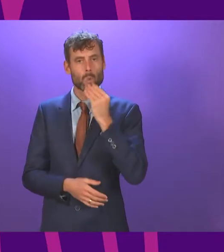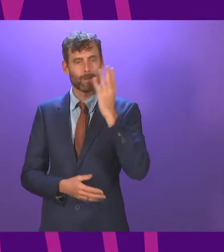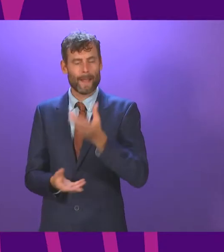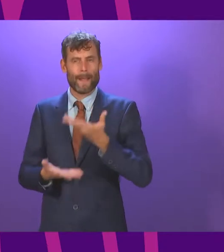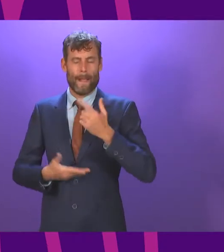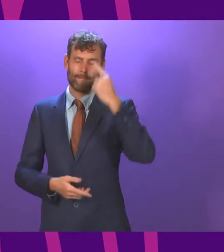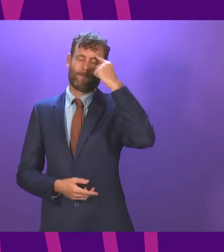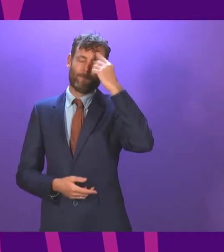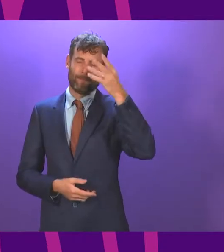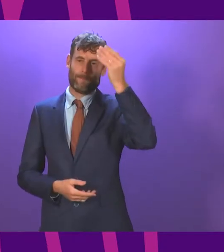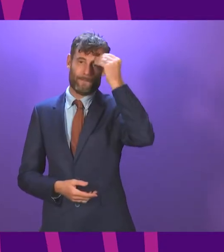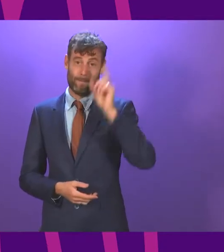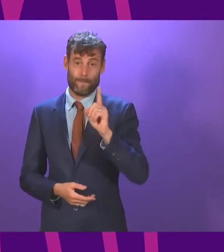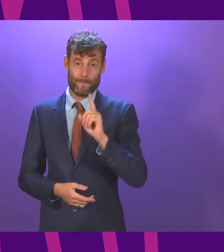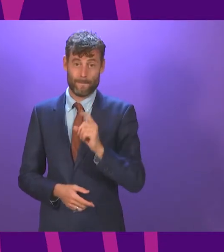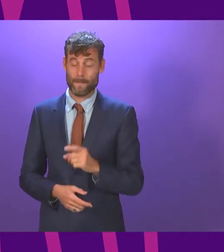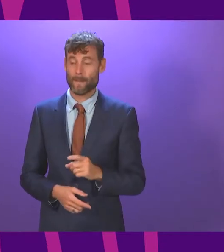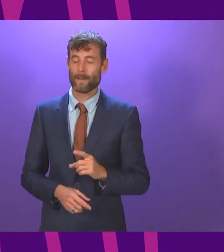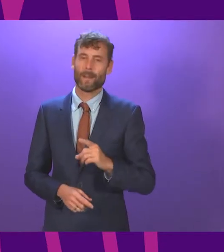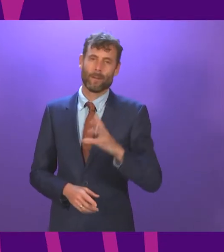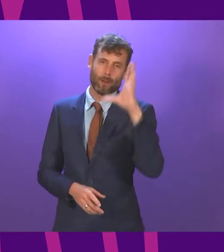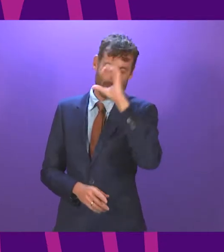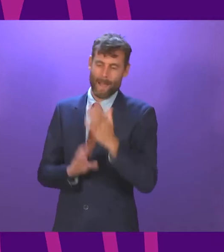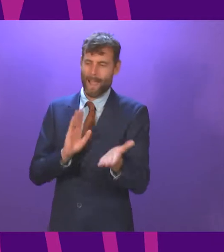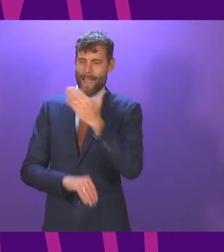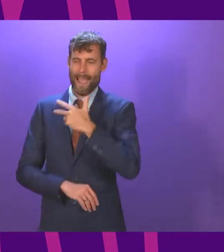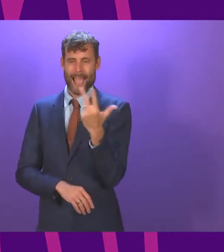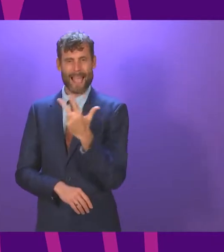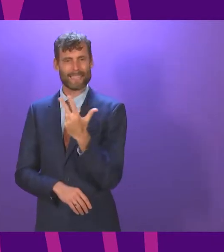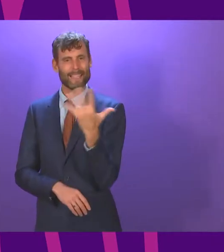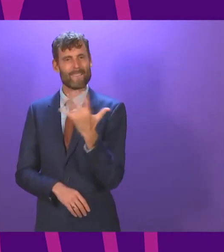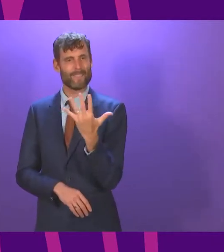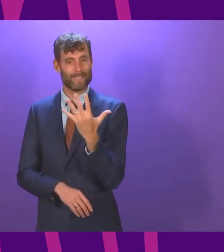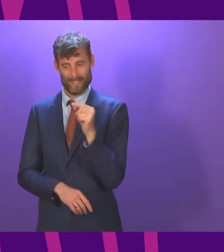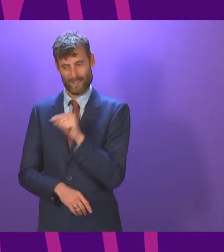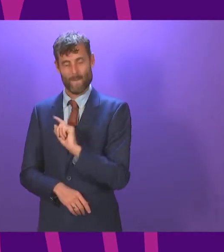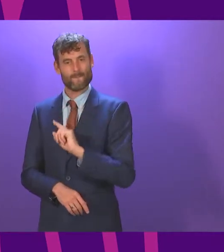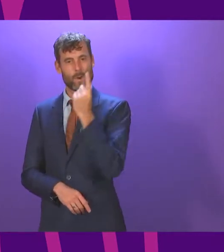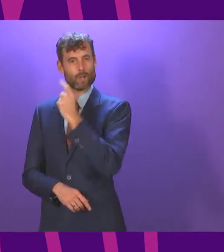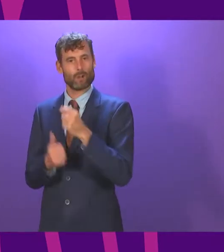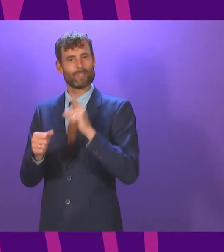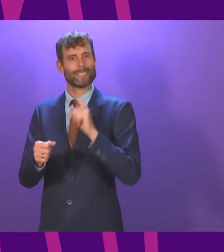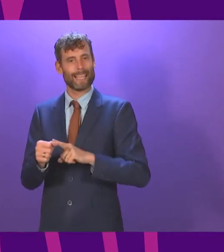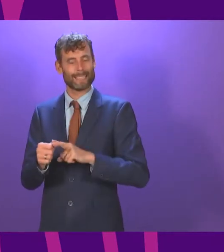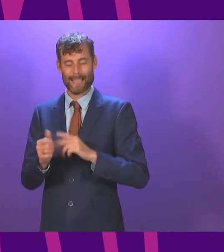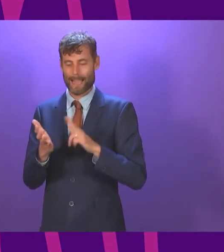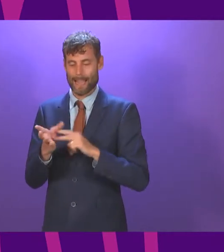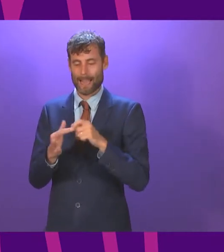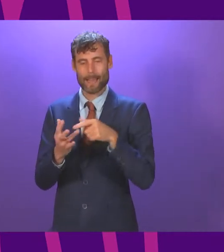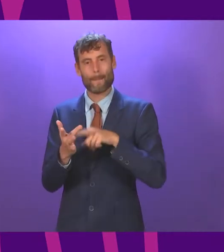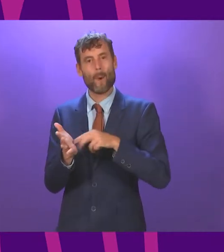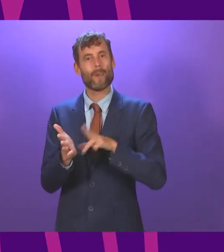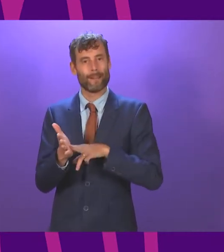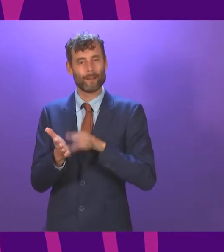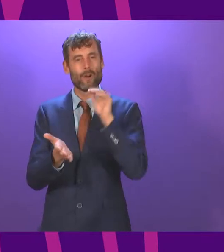Perhaps the most famous 100 days in history were in 1815, which is the time that Napoleon Bonaparte arrived in Paris after escaping from exile